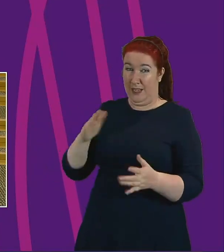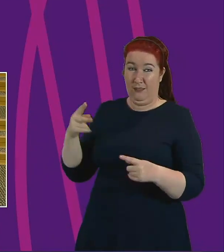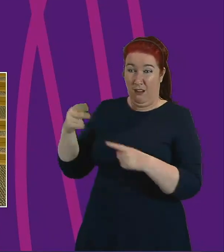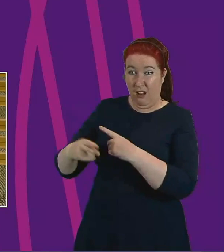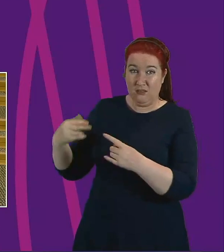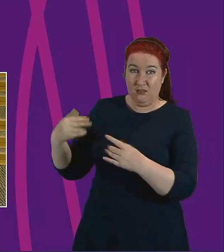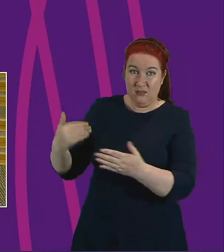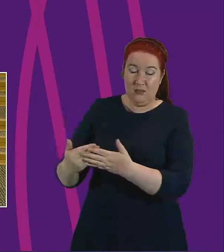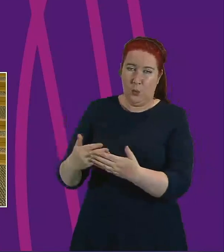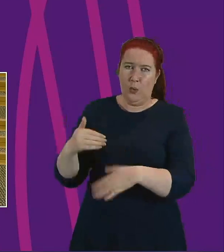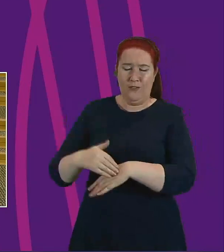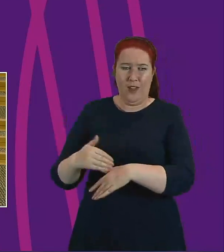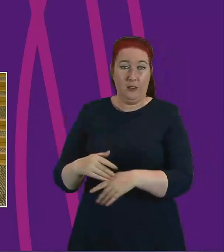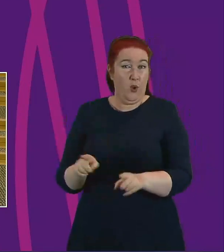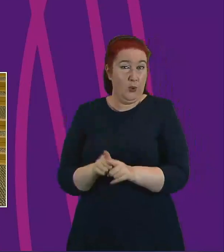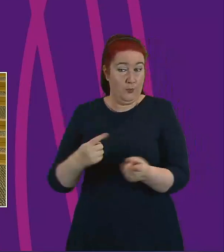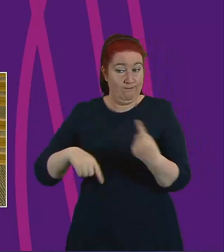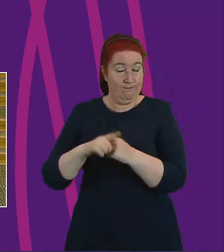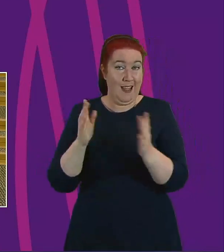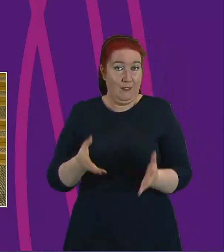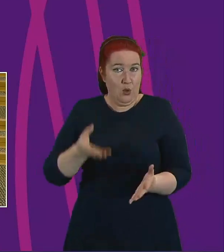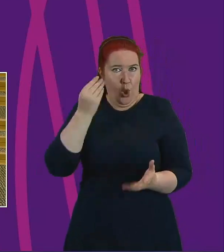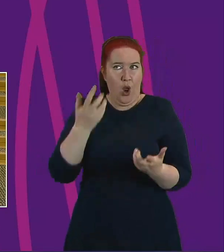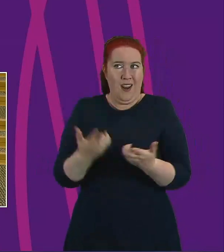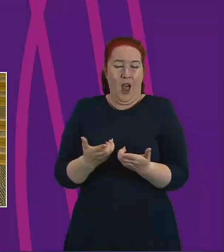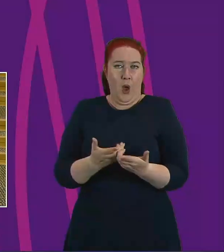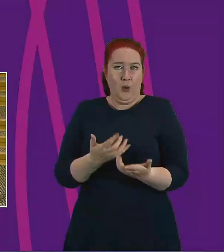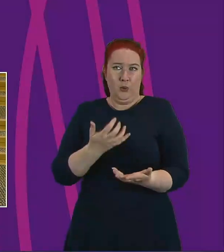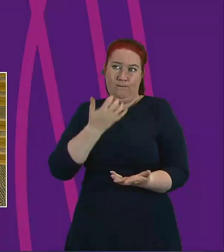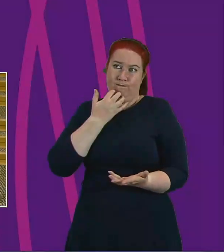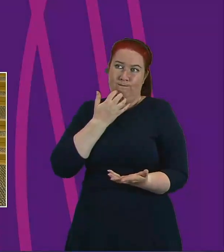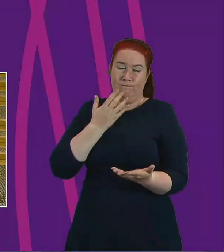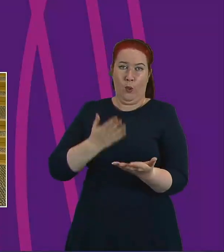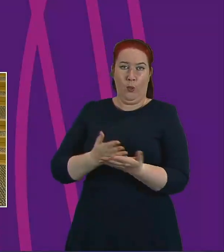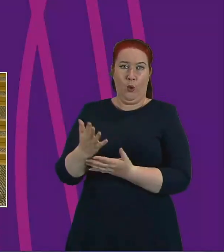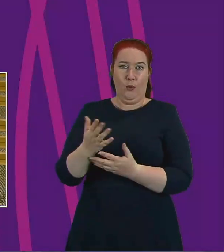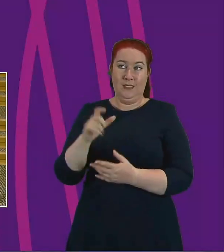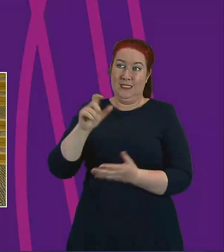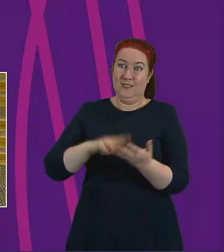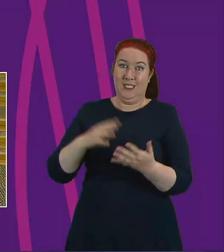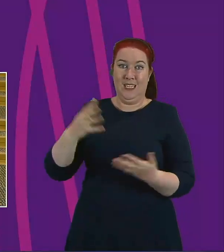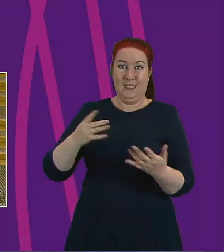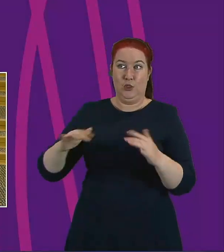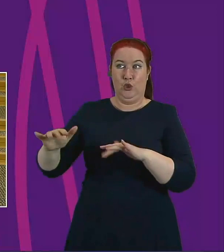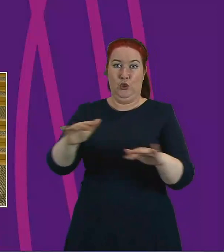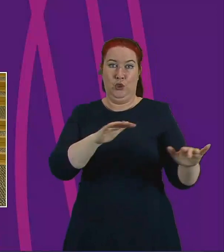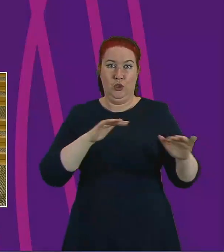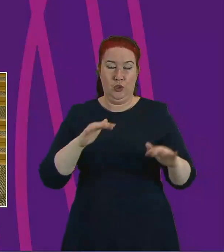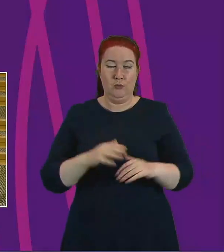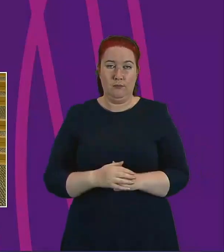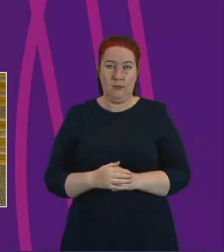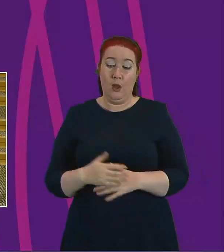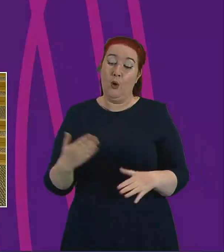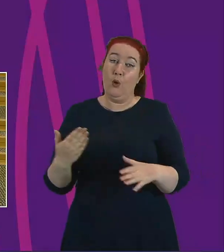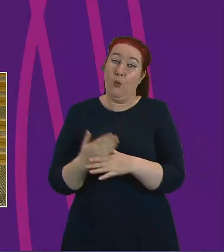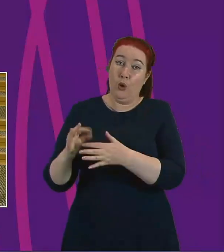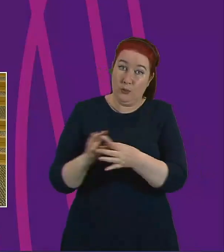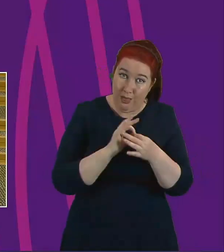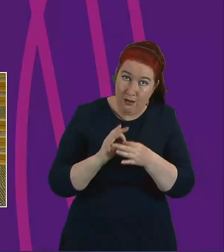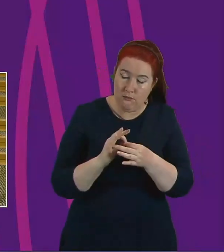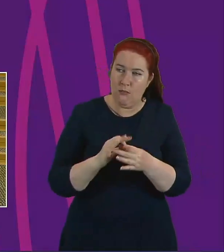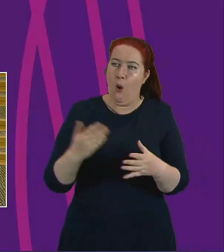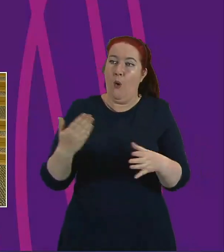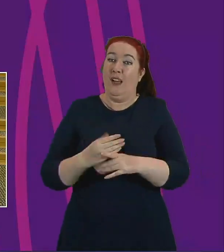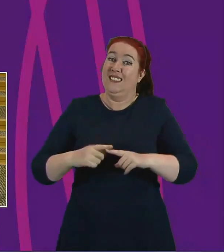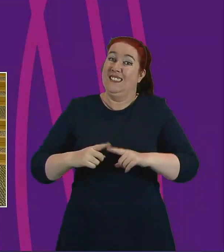and we're having to learn how to live with this virus. Working together and working differently and ensuring those with direct lived